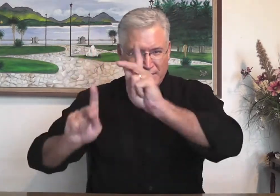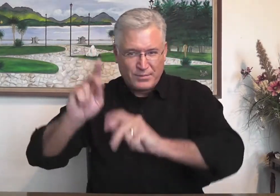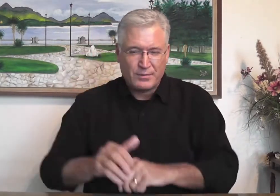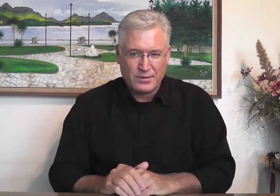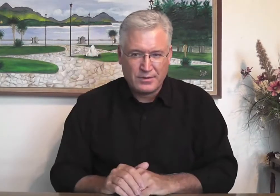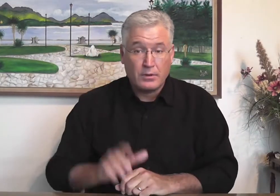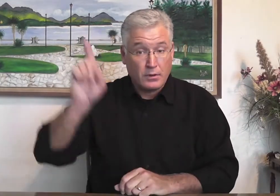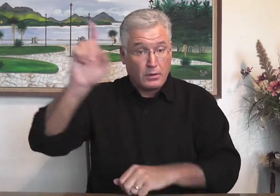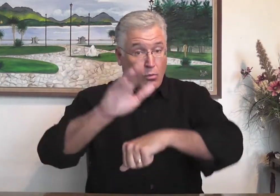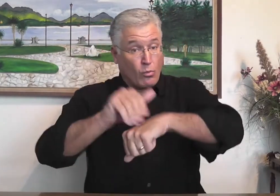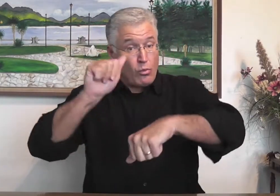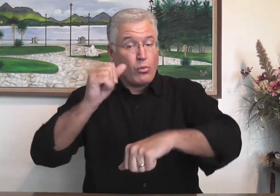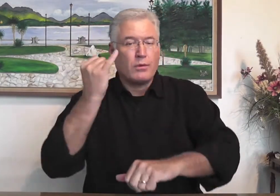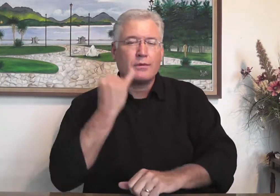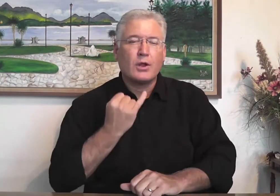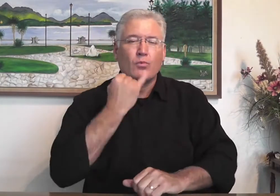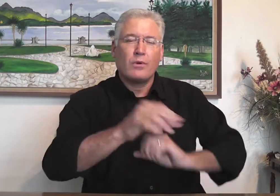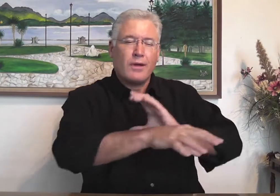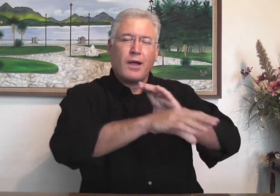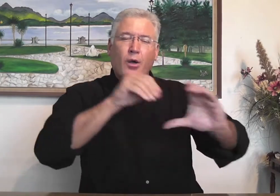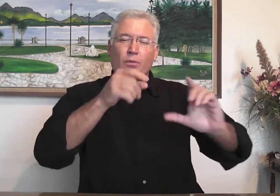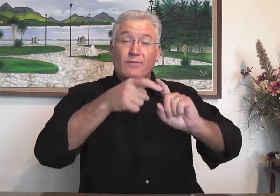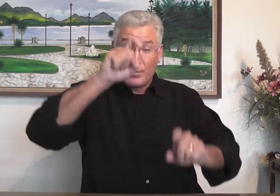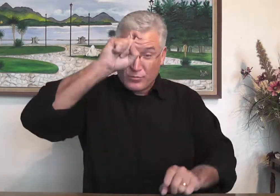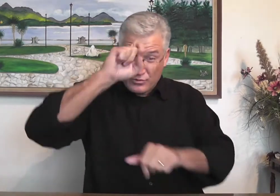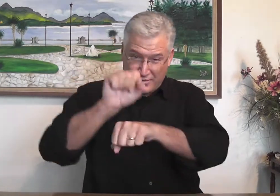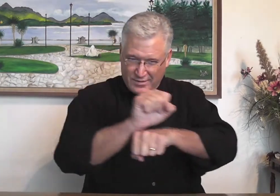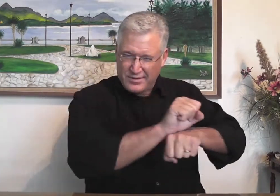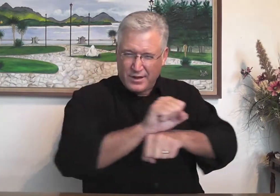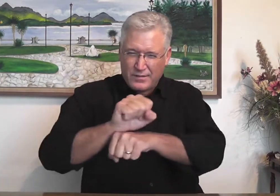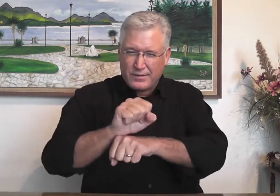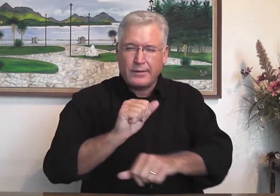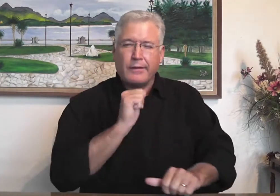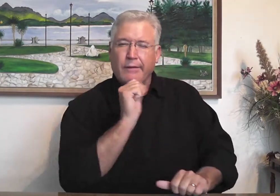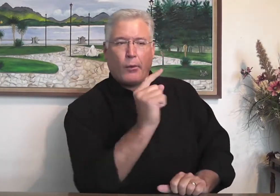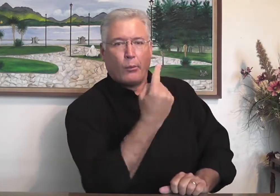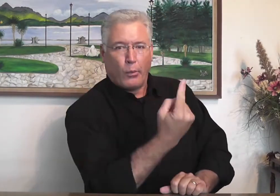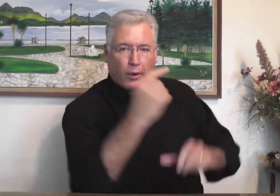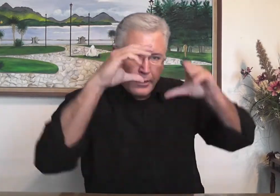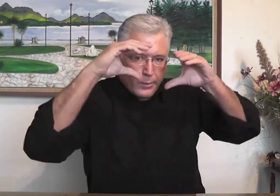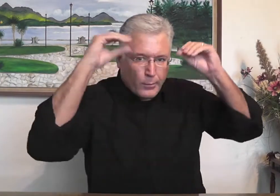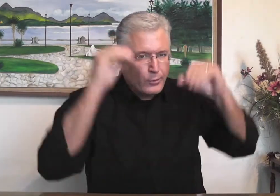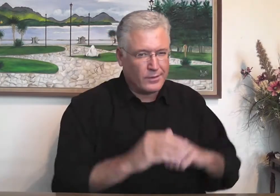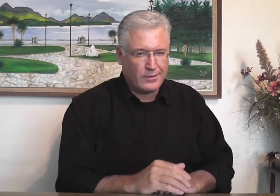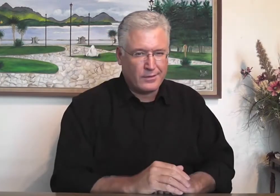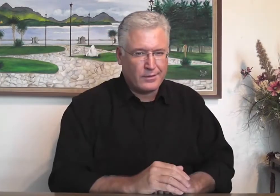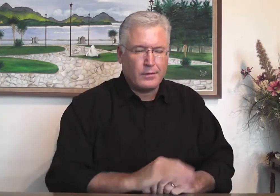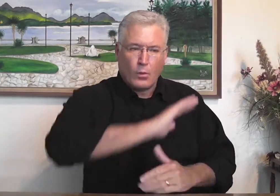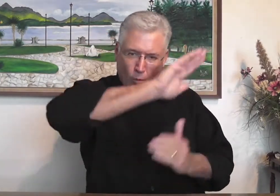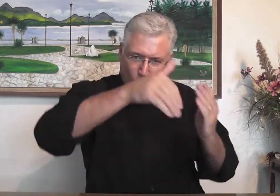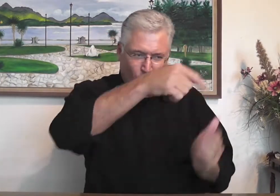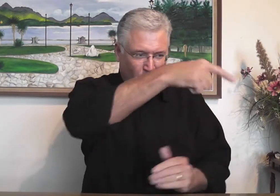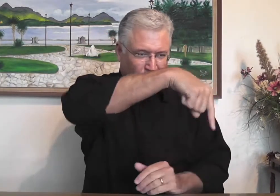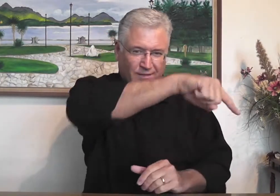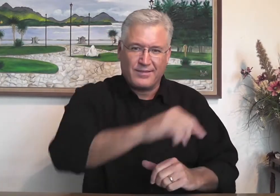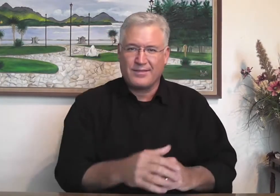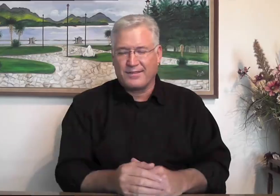specific groups of people? Yes. He called the group of Israelites out of Egypt, not just Moses